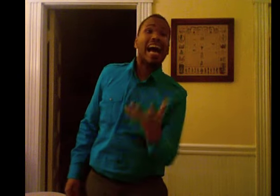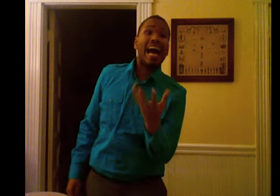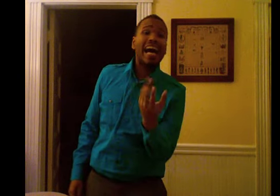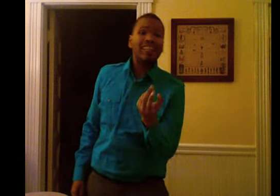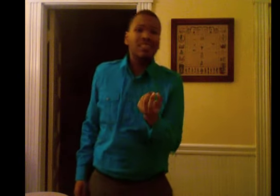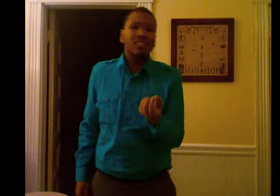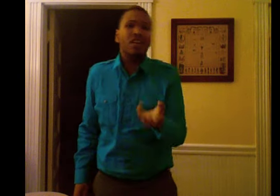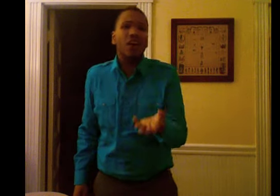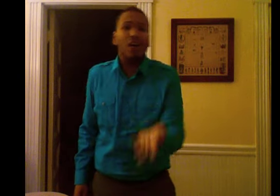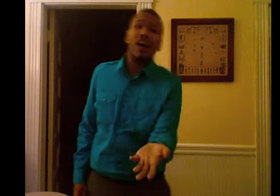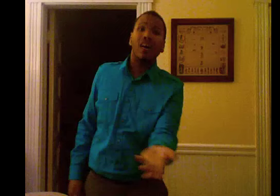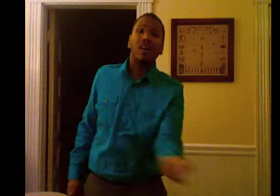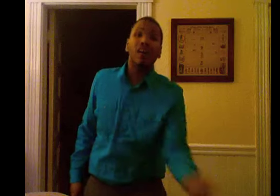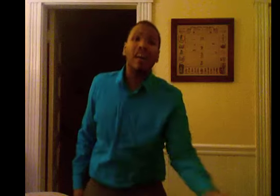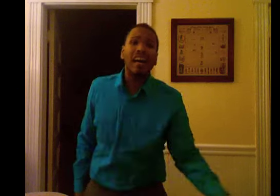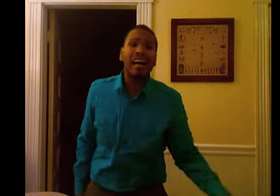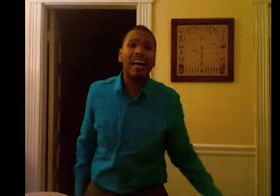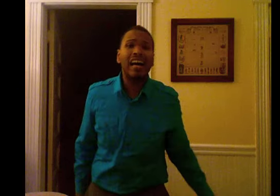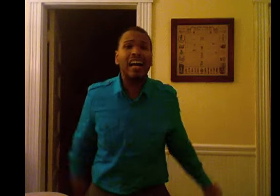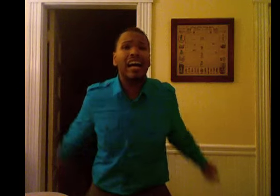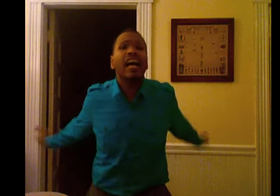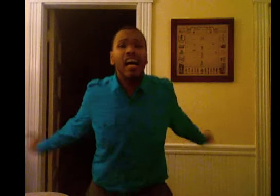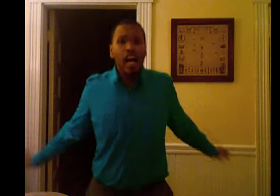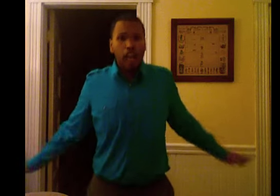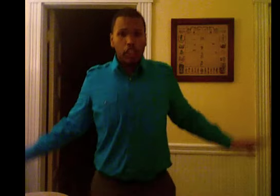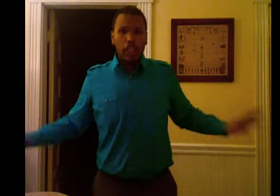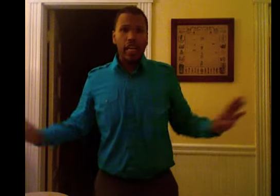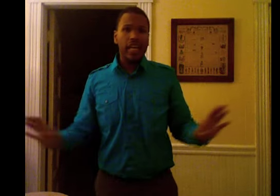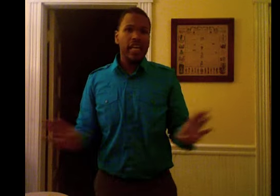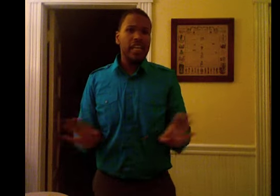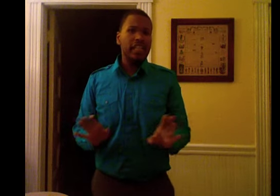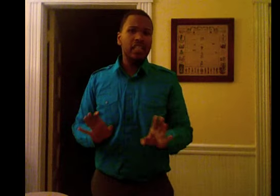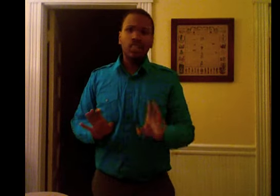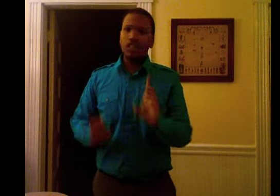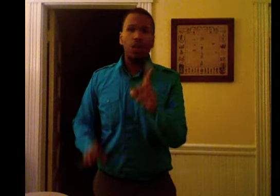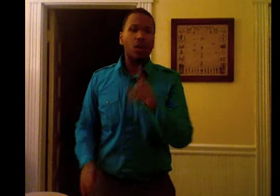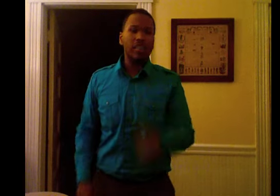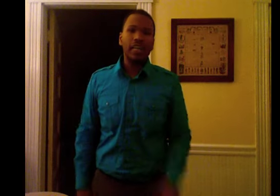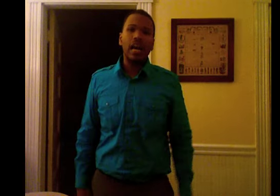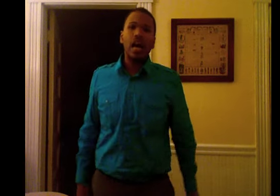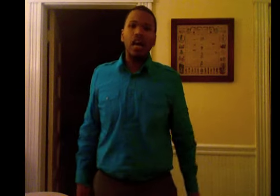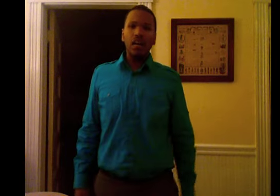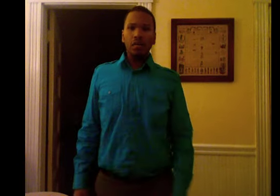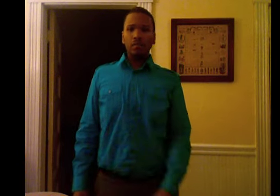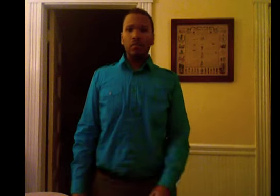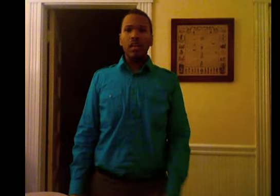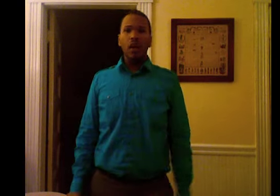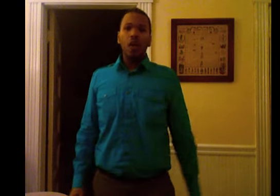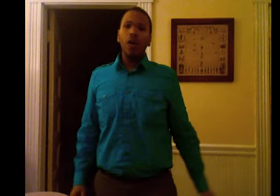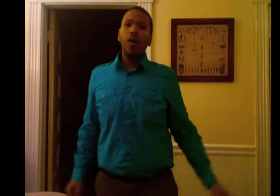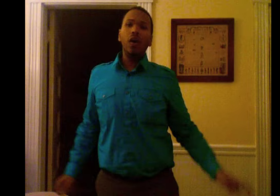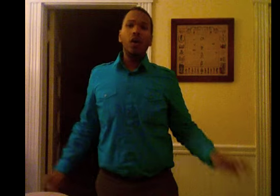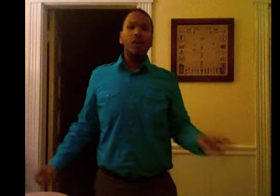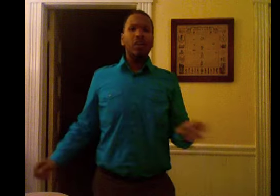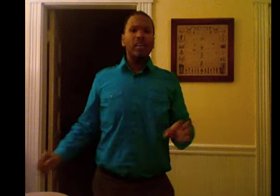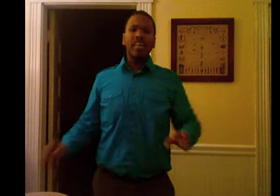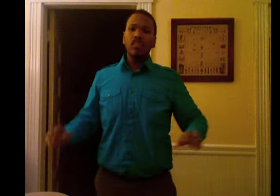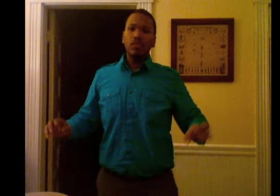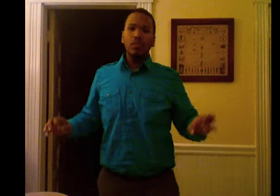I know a change is gonna come, oh yes it